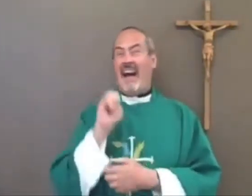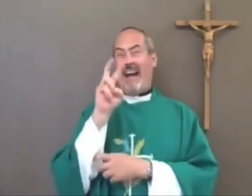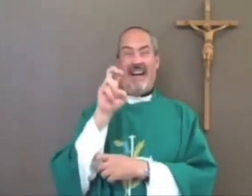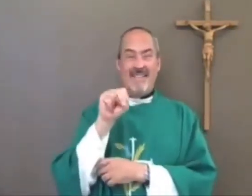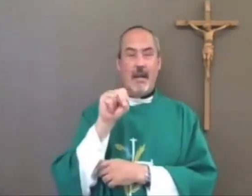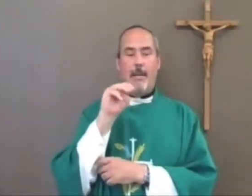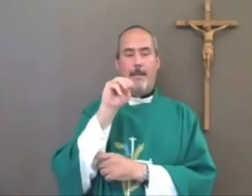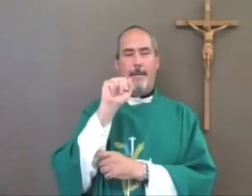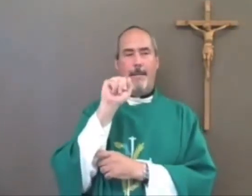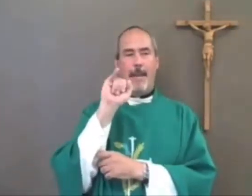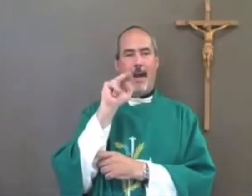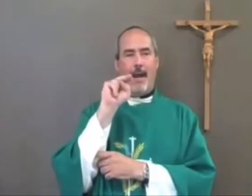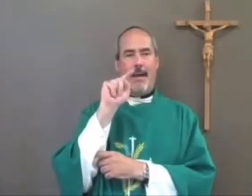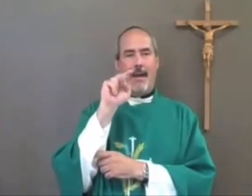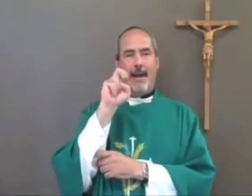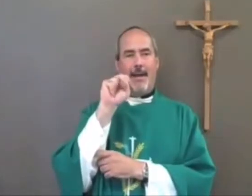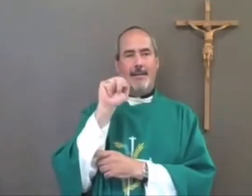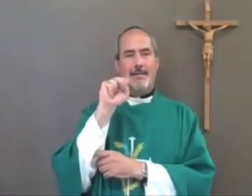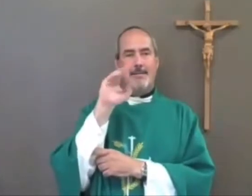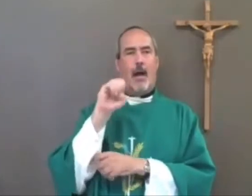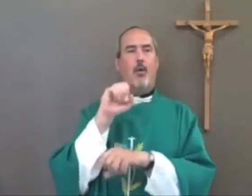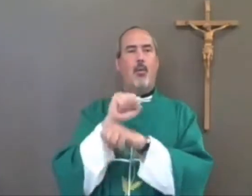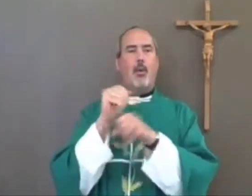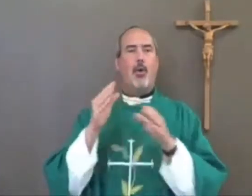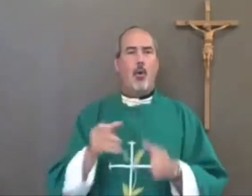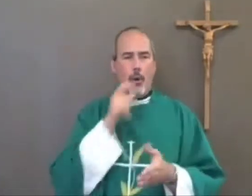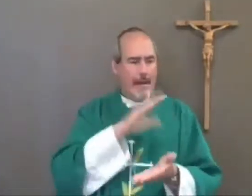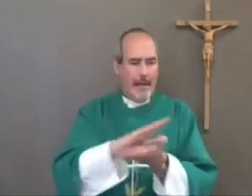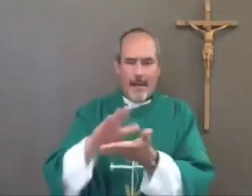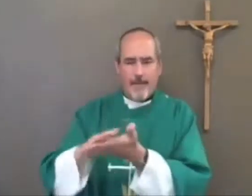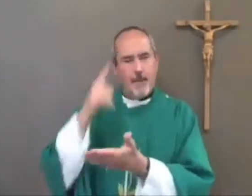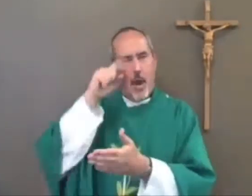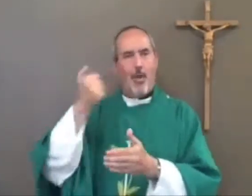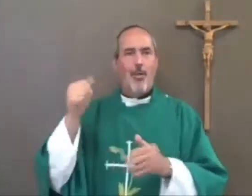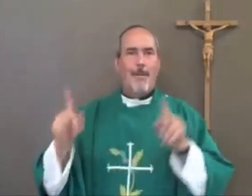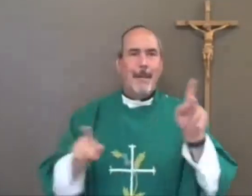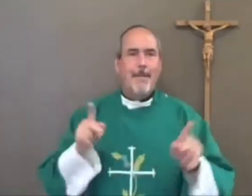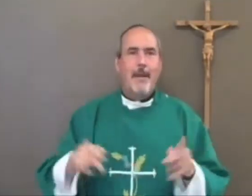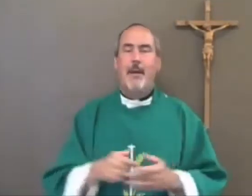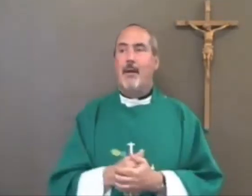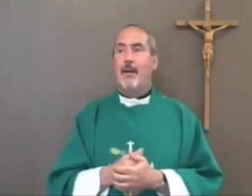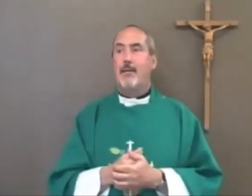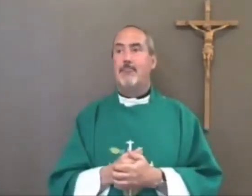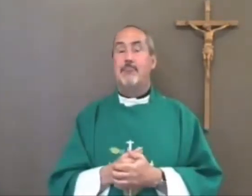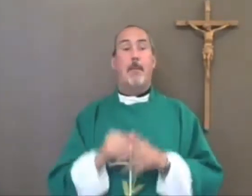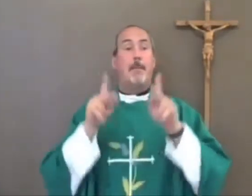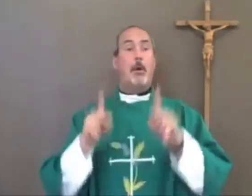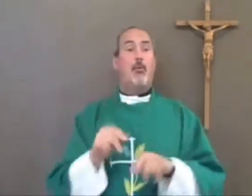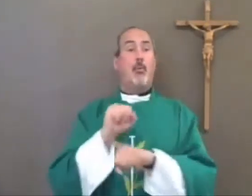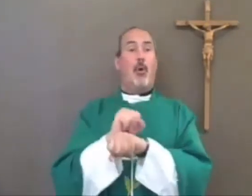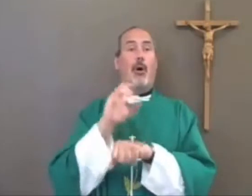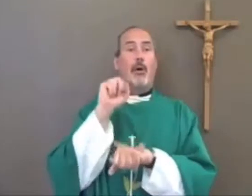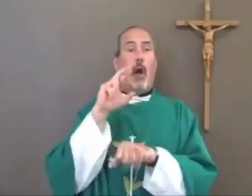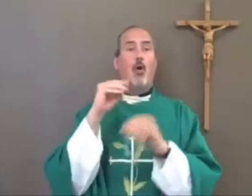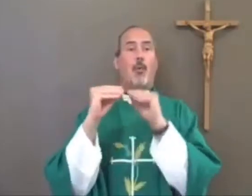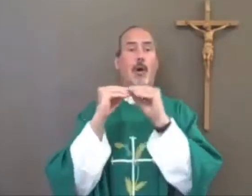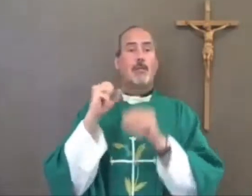even good parents, even people who are laborers. For example, maintenance people who clean for other